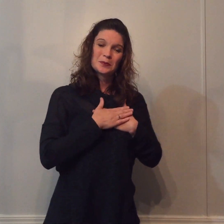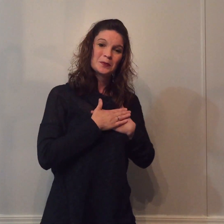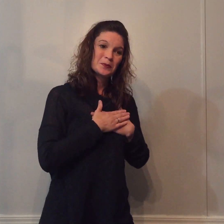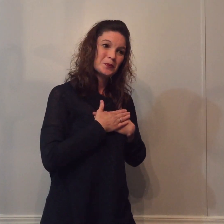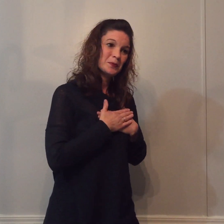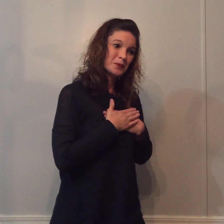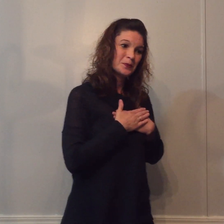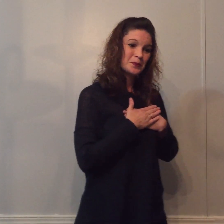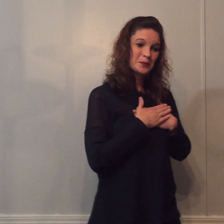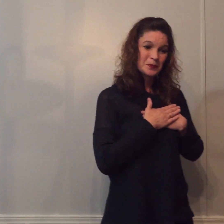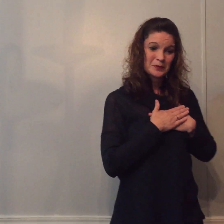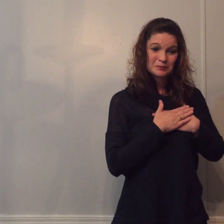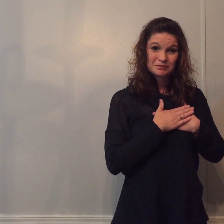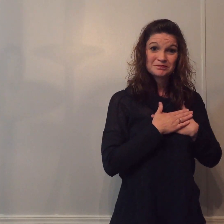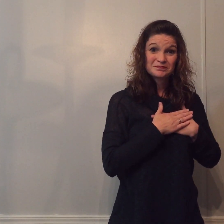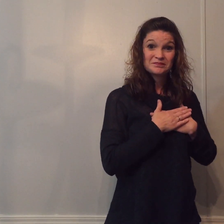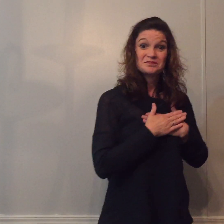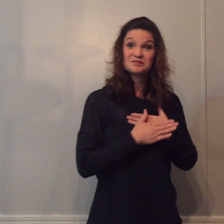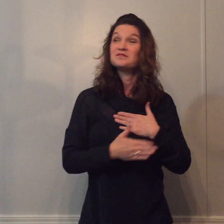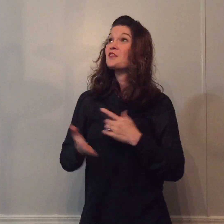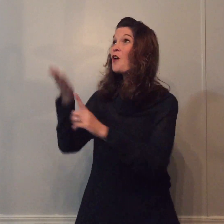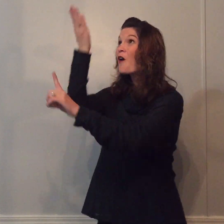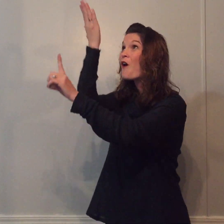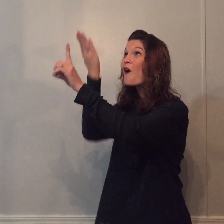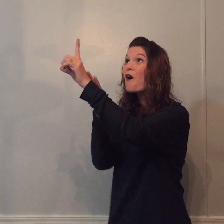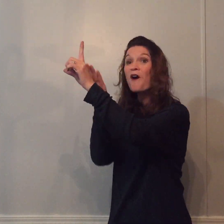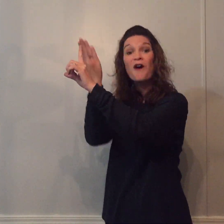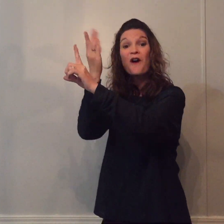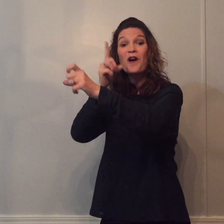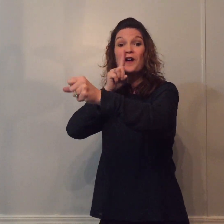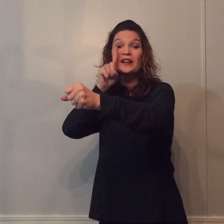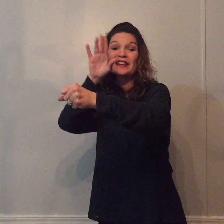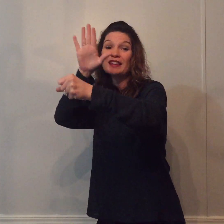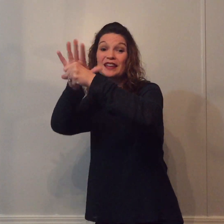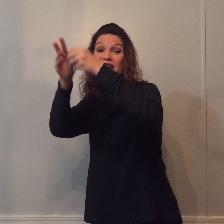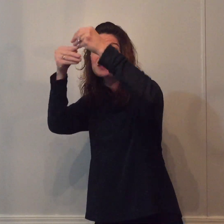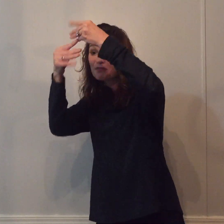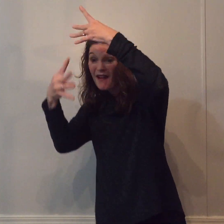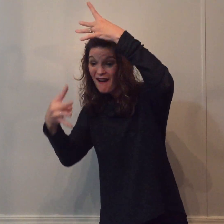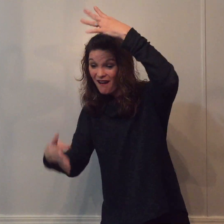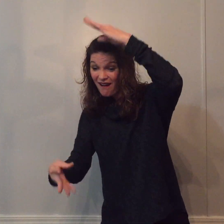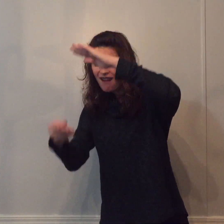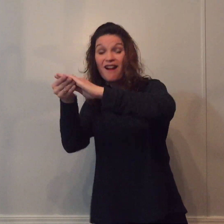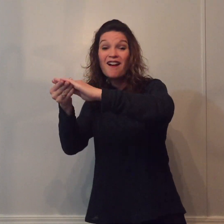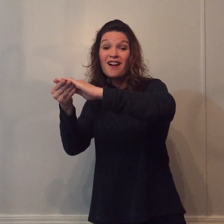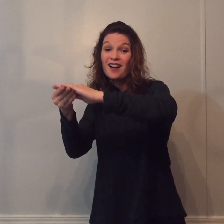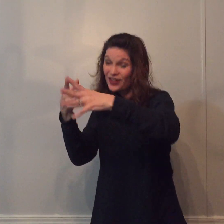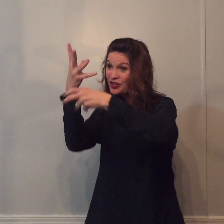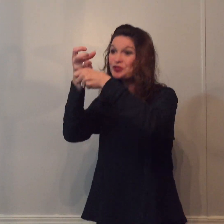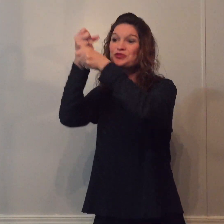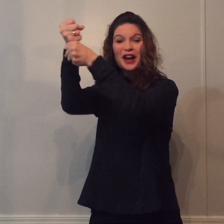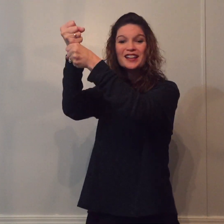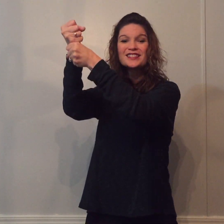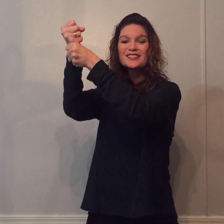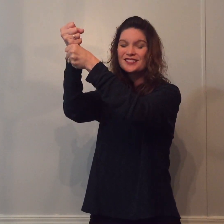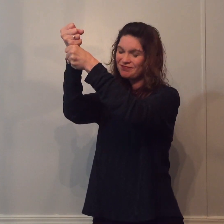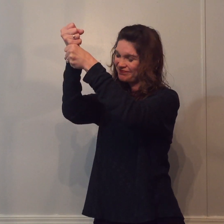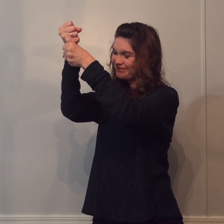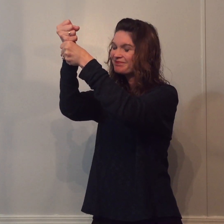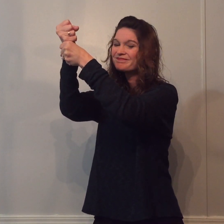And resting on his goodness, I